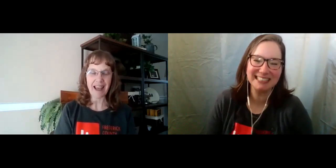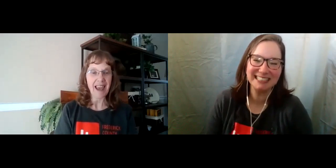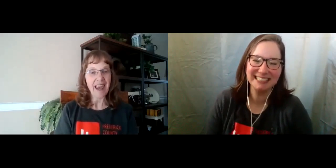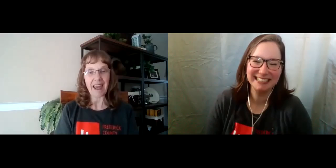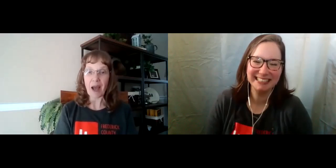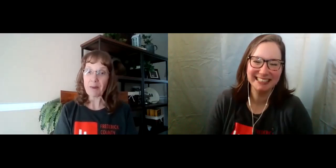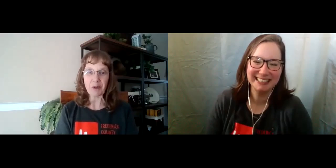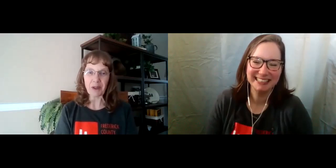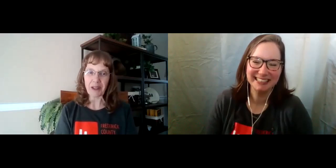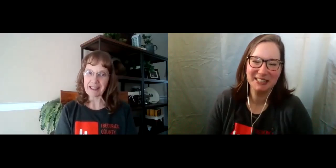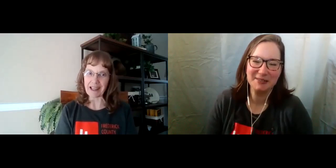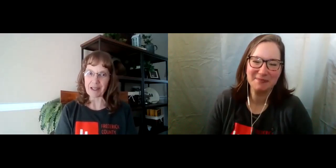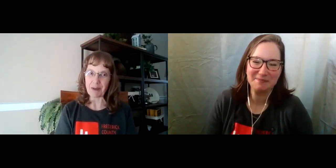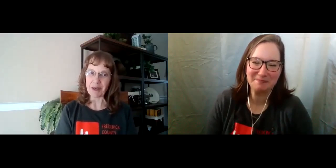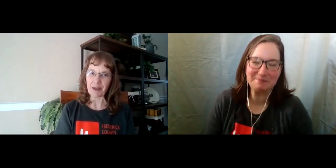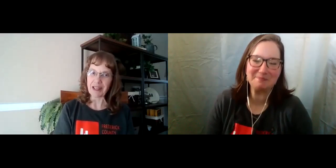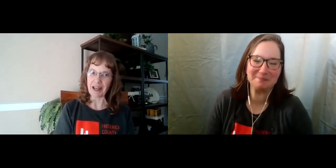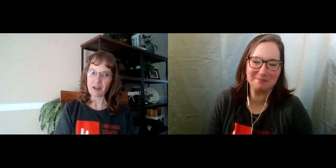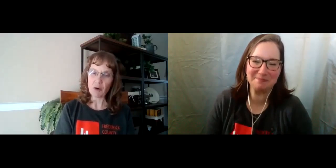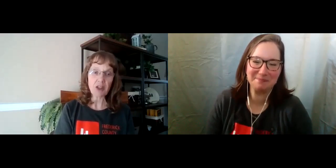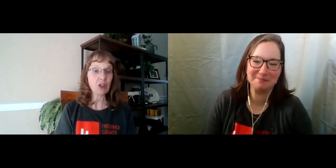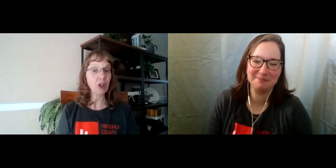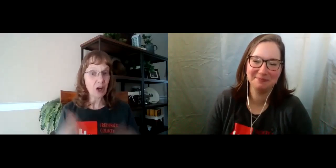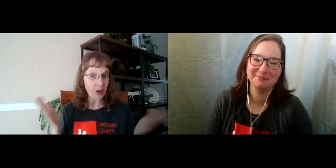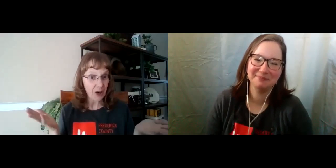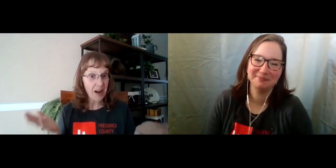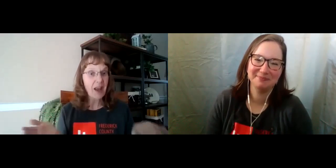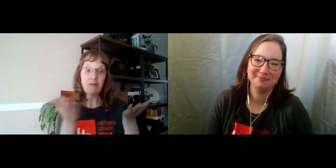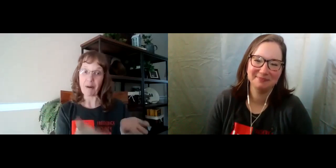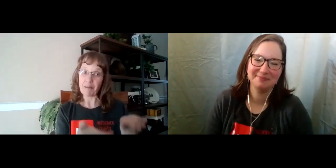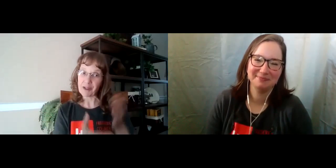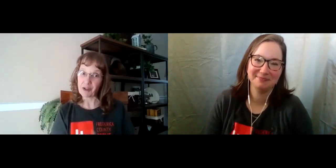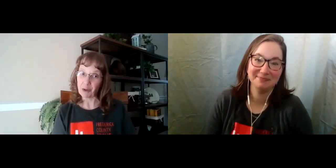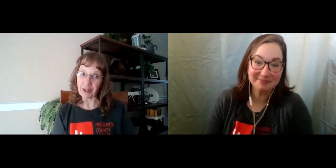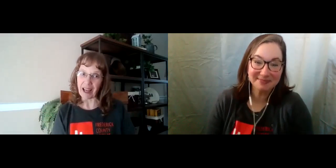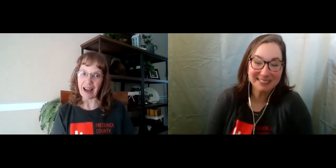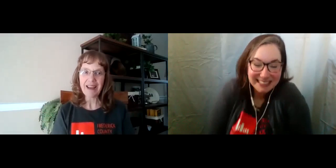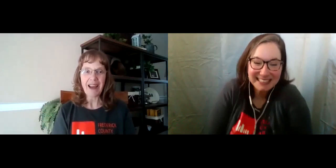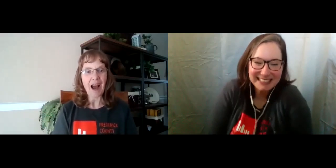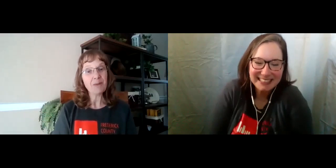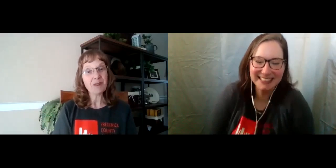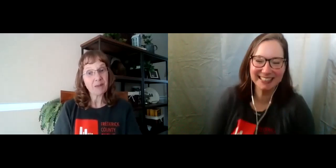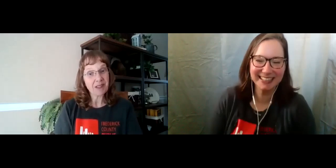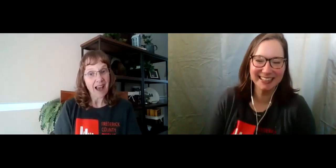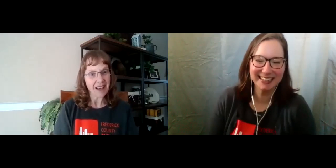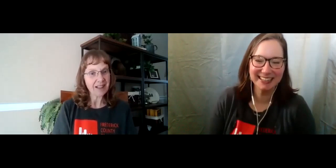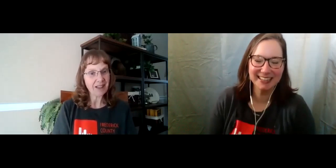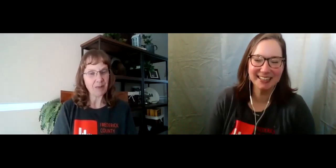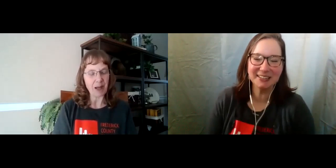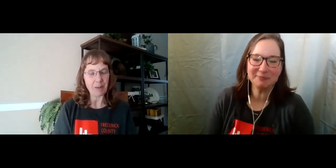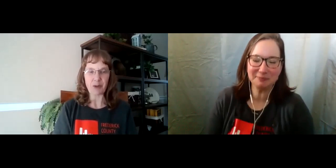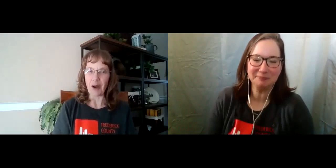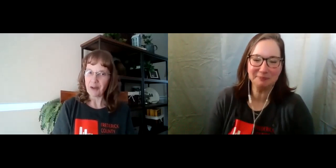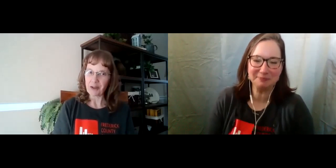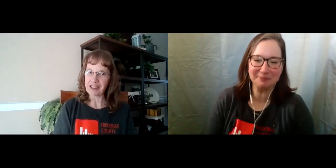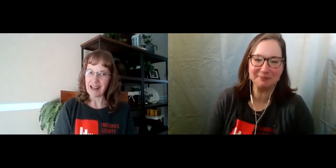And I'm really excited to be here today, too, and to learn from Miss Julia some signs to be able to understand